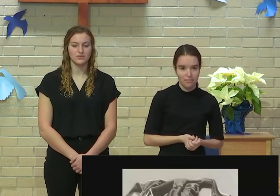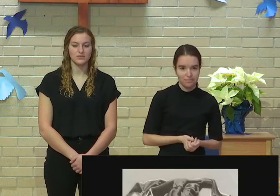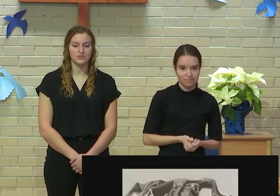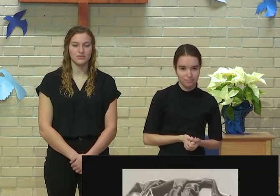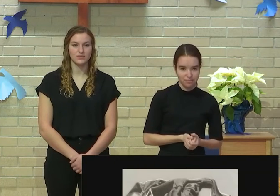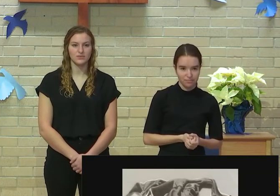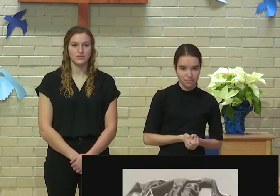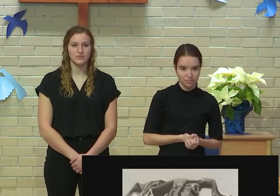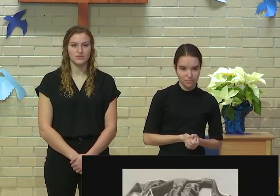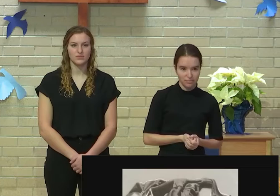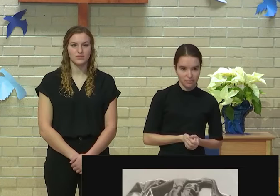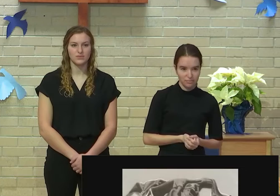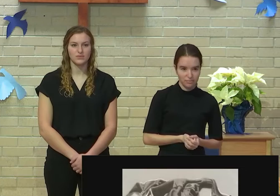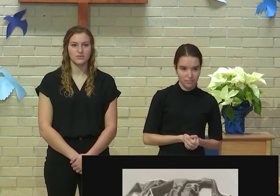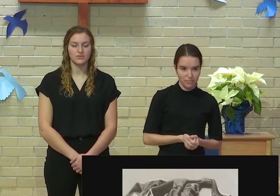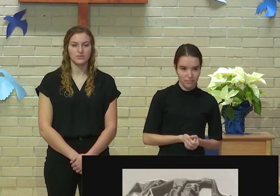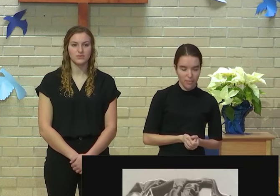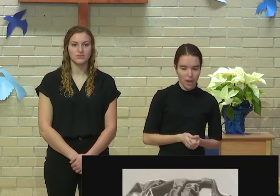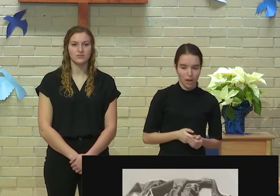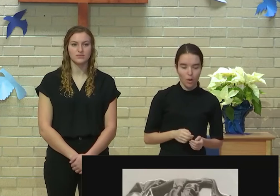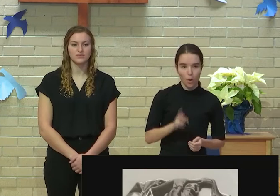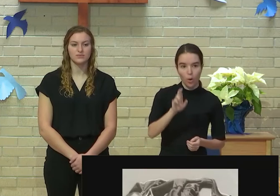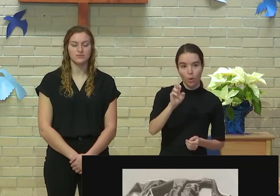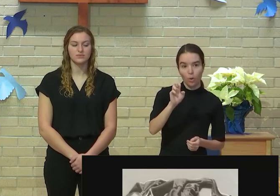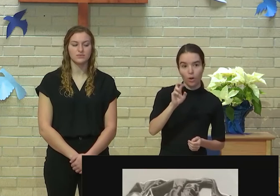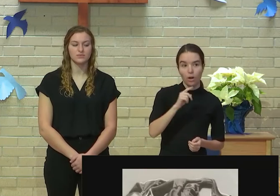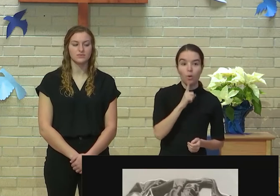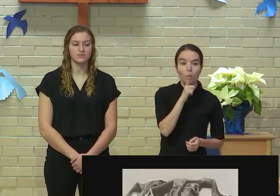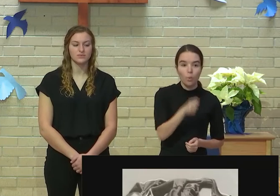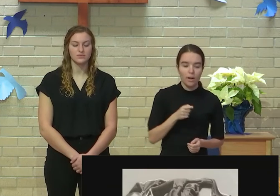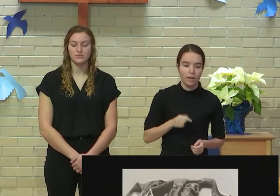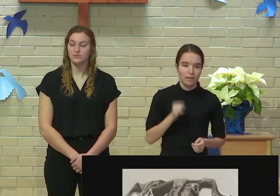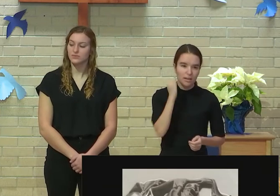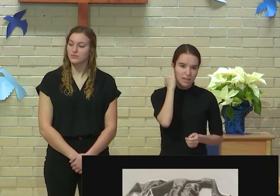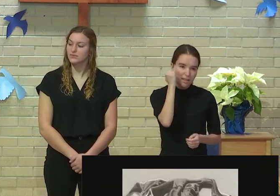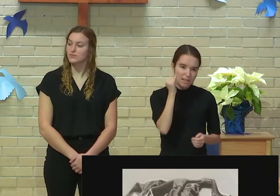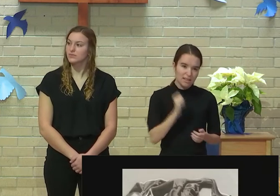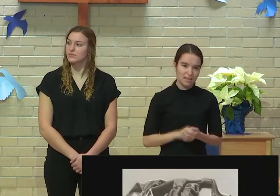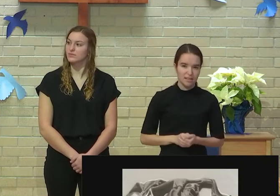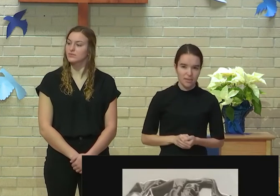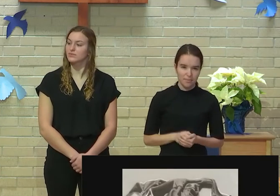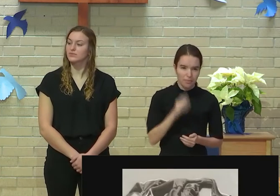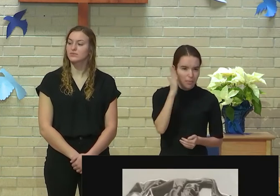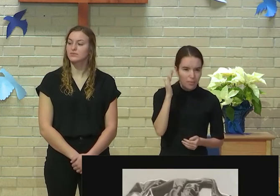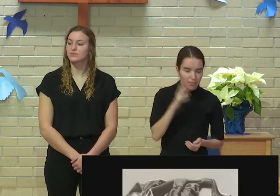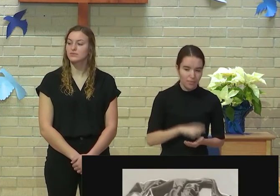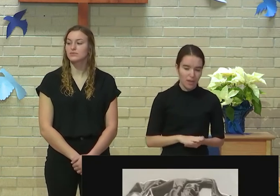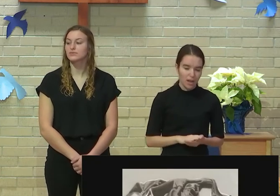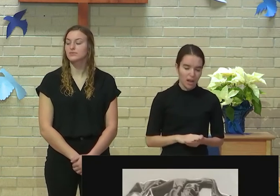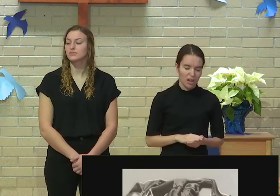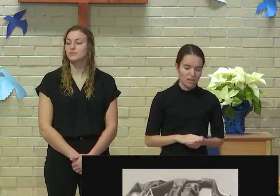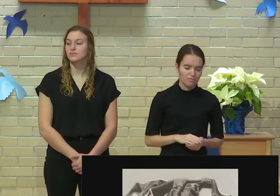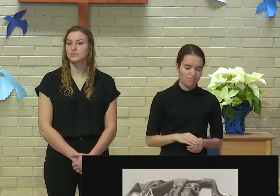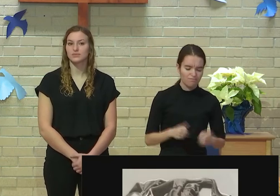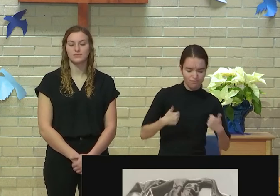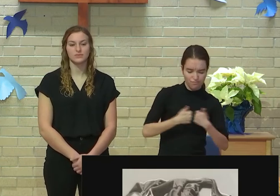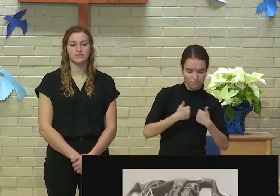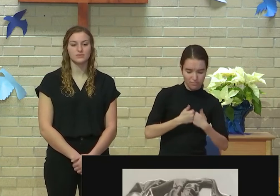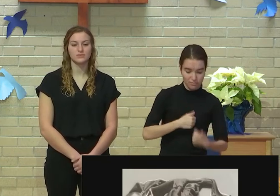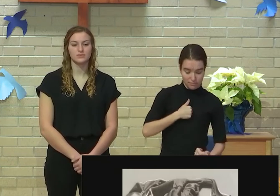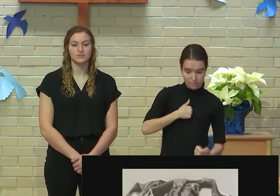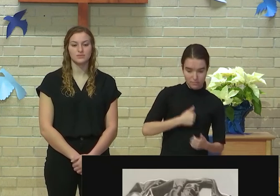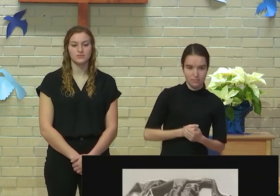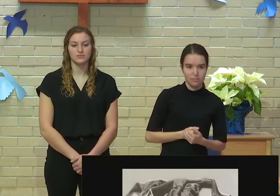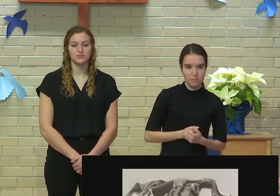And I chose a realistic rendering because I wanted to challenge myself. The previous project I was